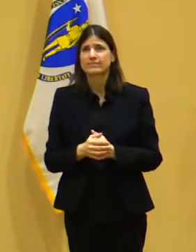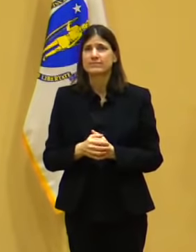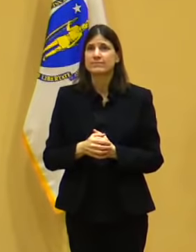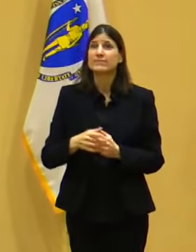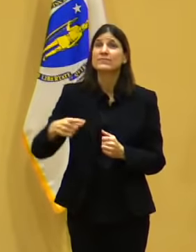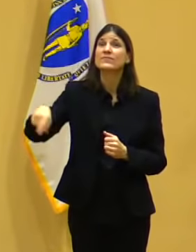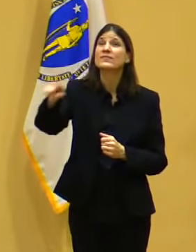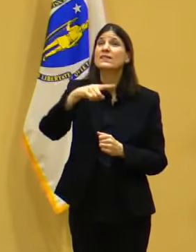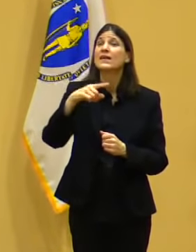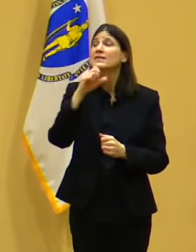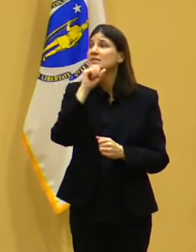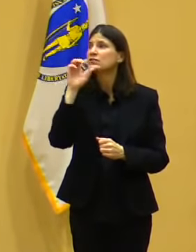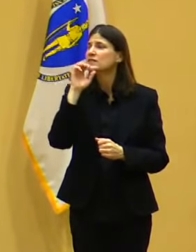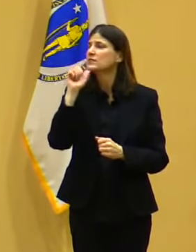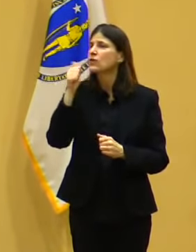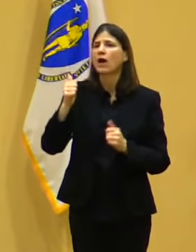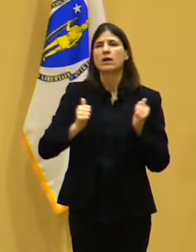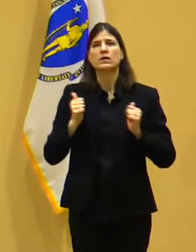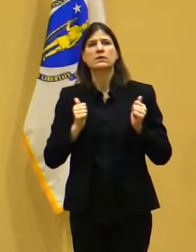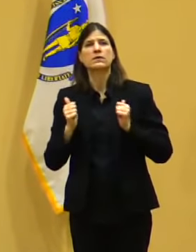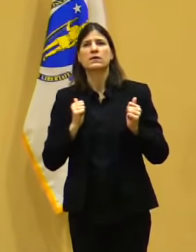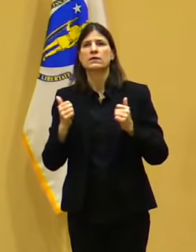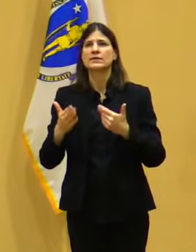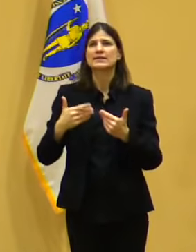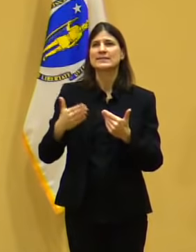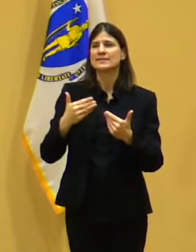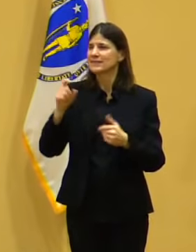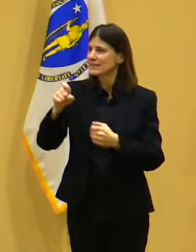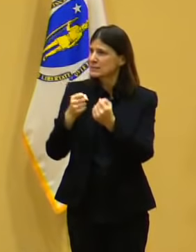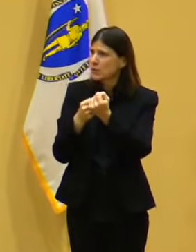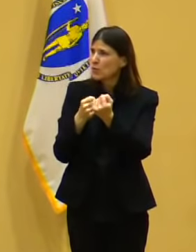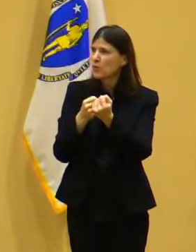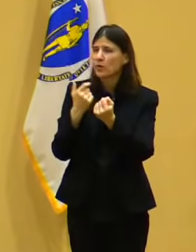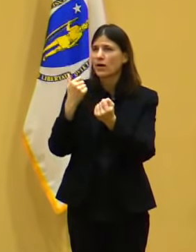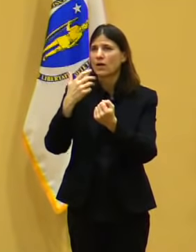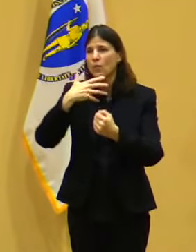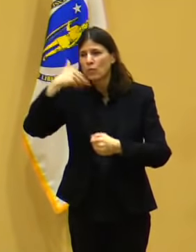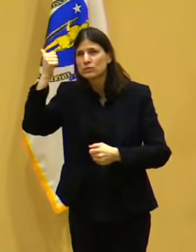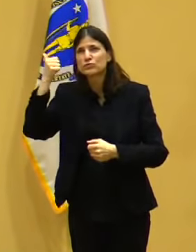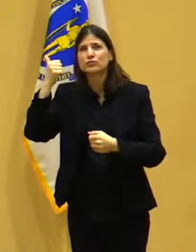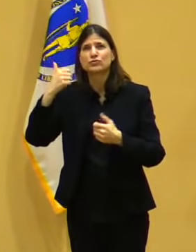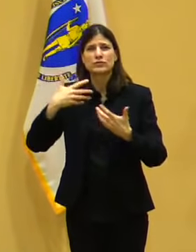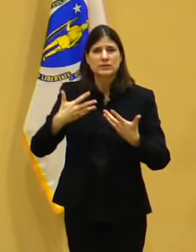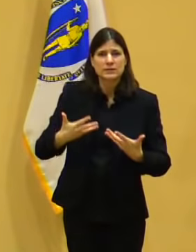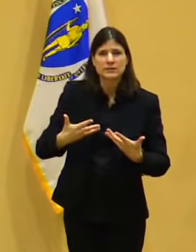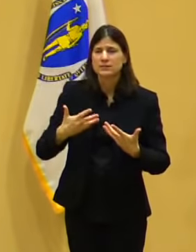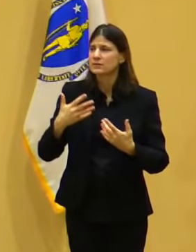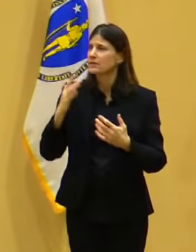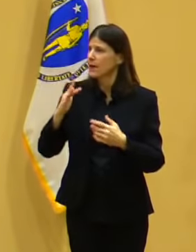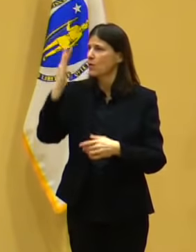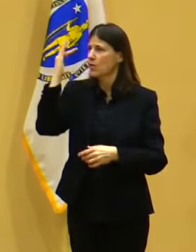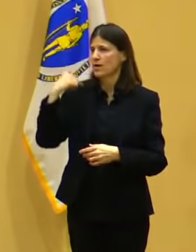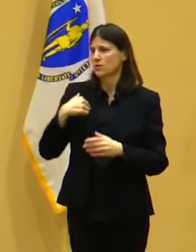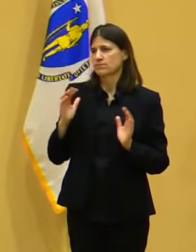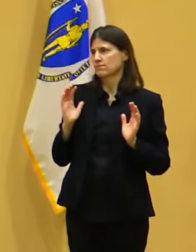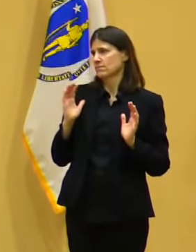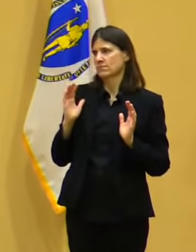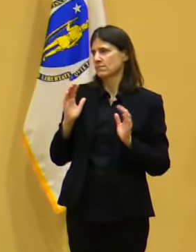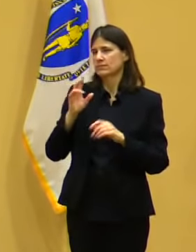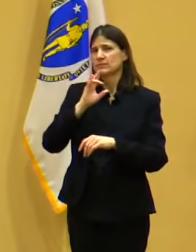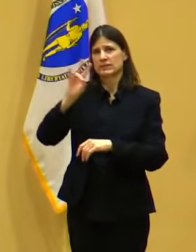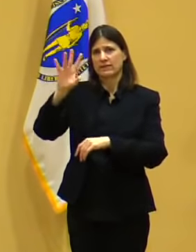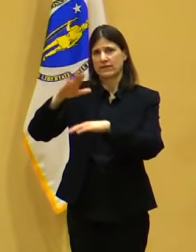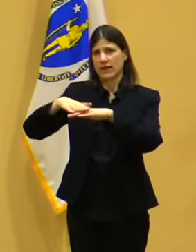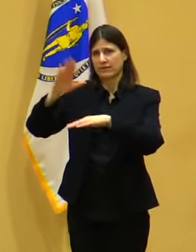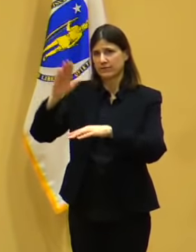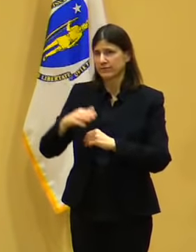and some support to get there. Now, the good news is literally probably more than 100,000 at this